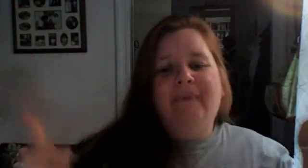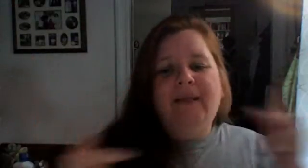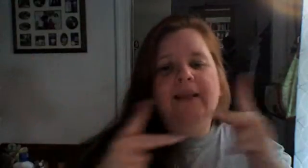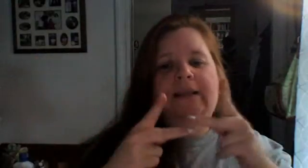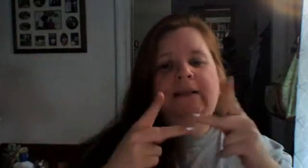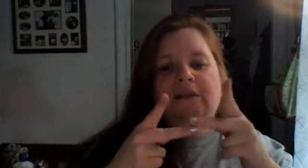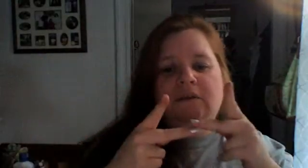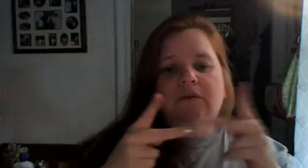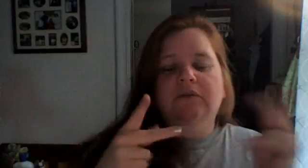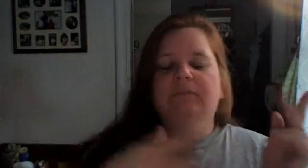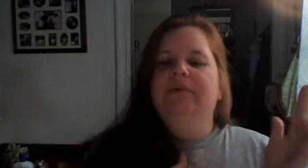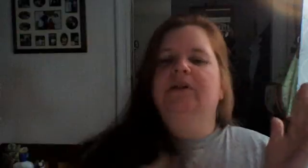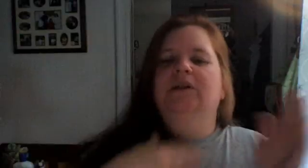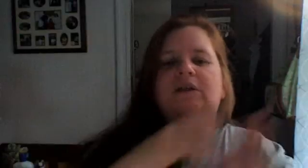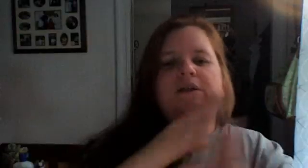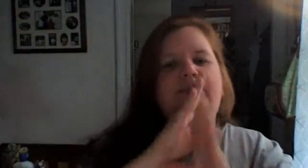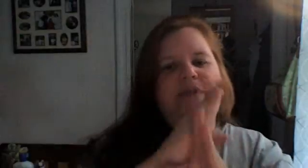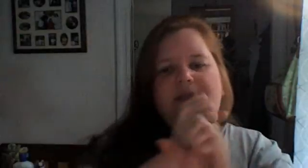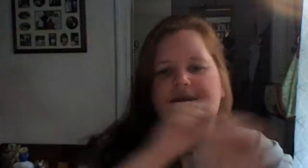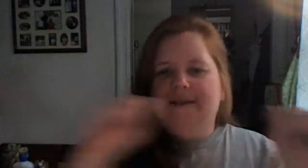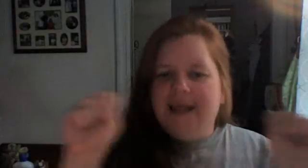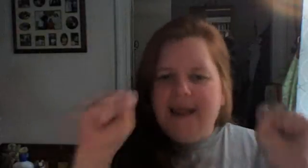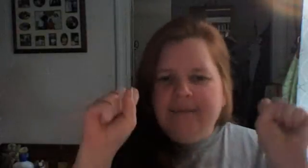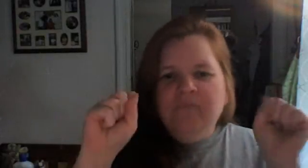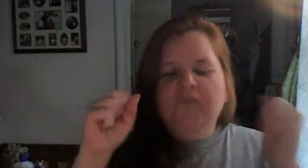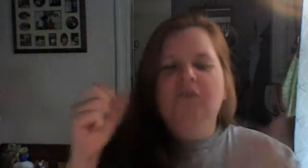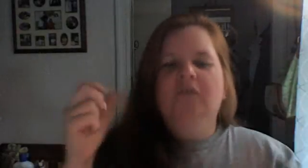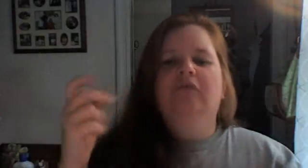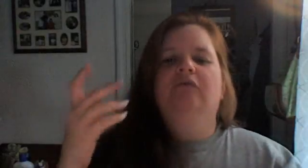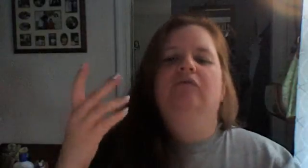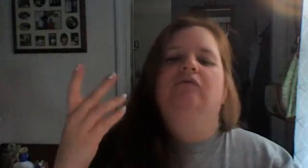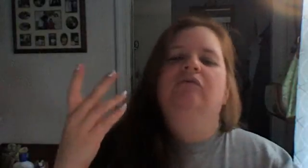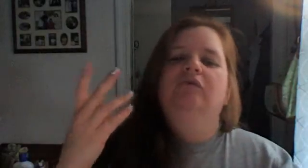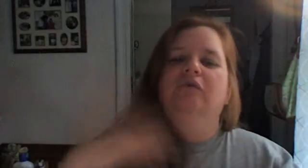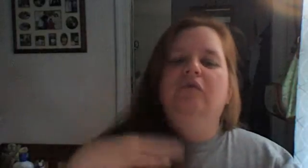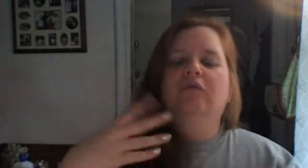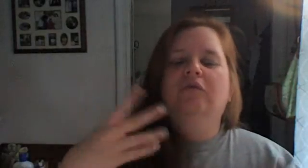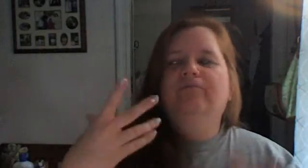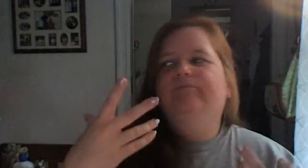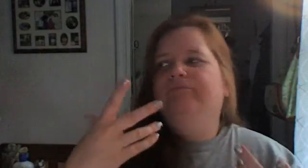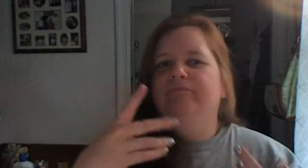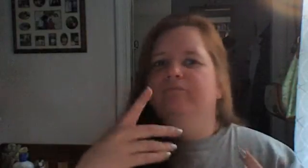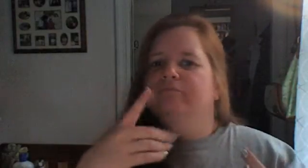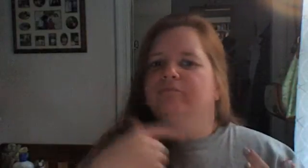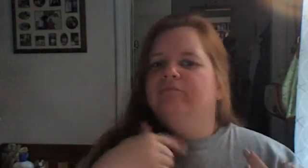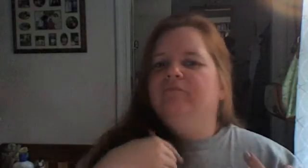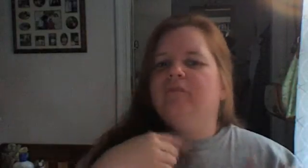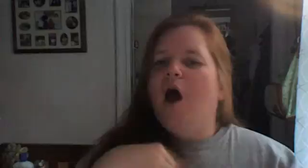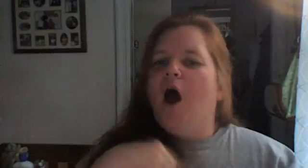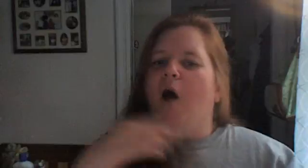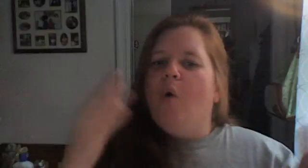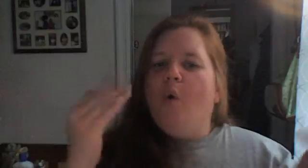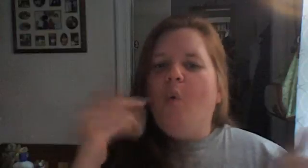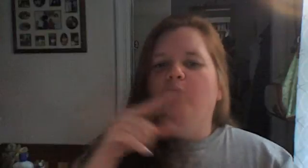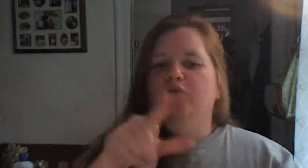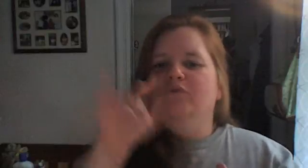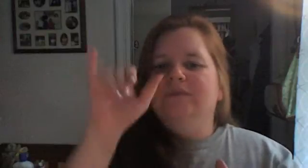unexpected. Hello, a big video-gearologist. The Rillow from West and Orlando, Florida. were standing in the water in satellite beach yesterday.